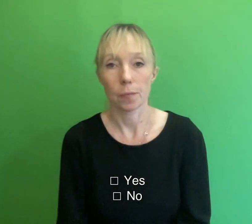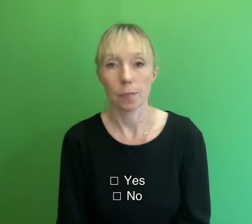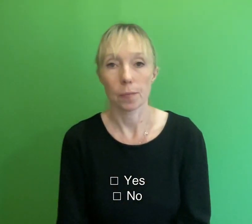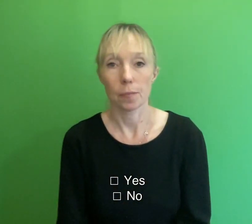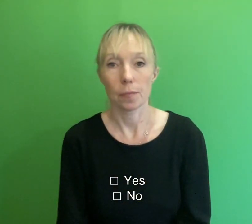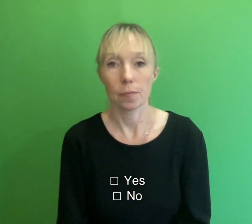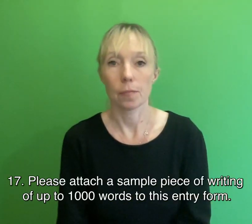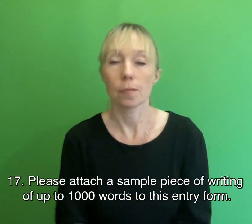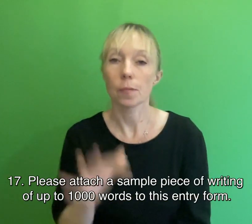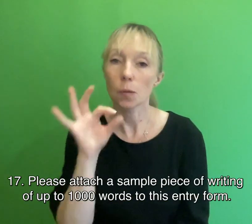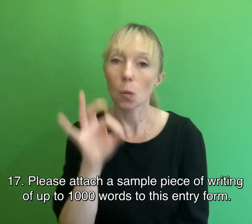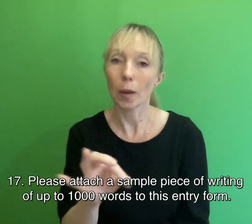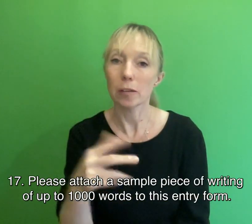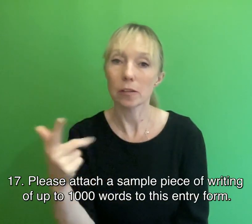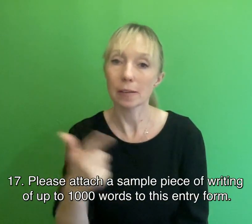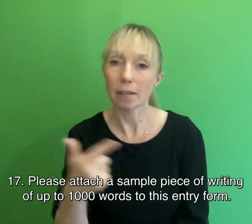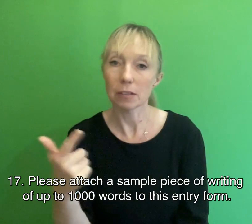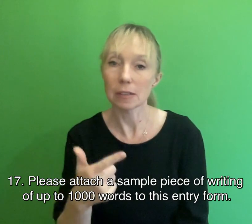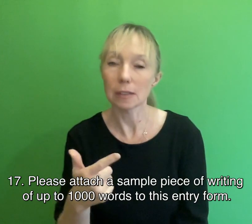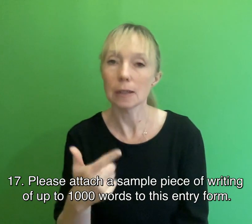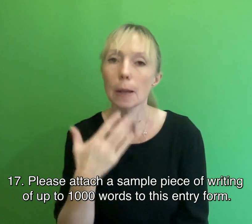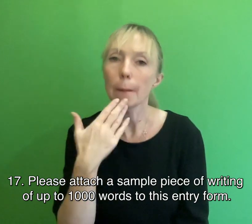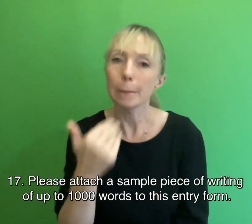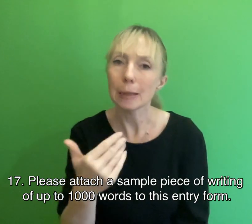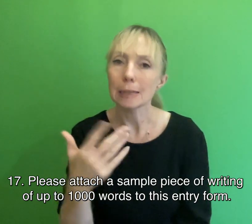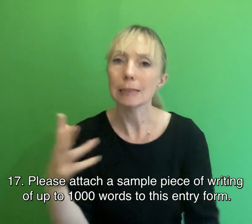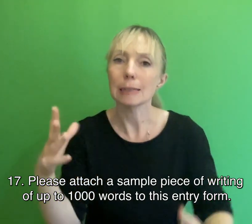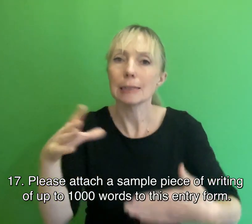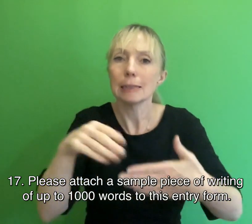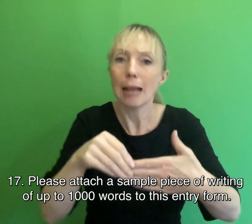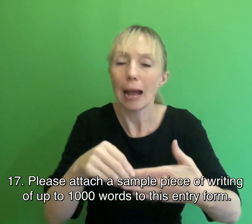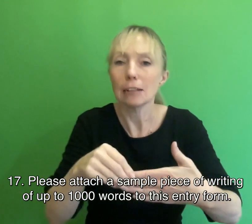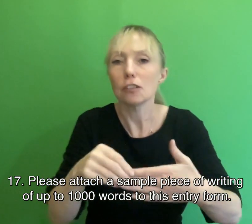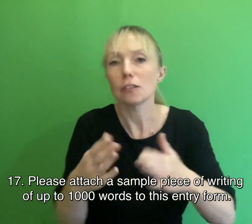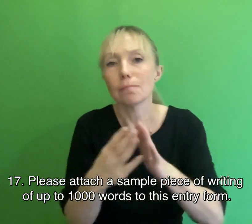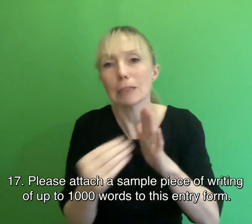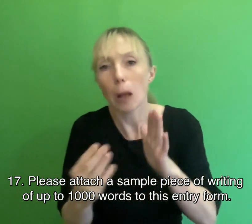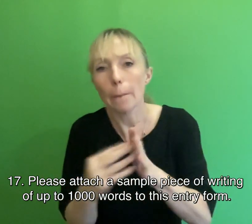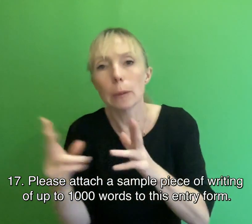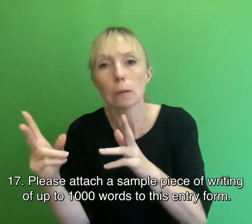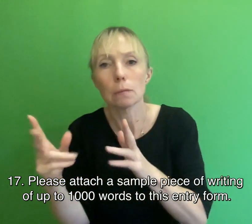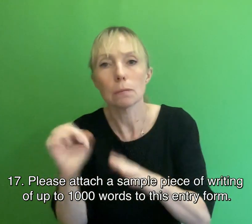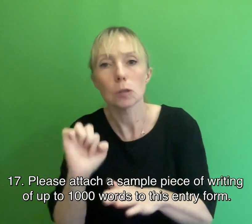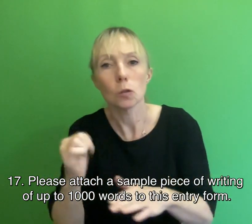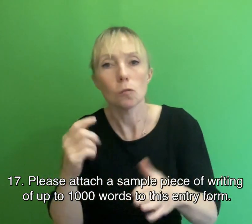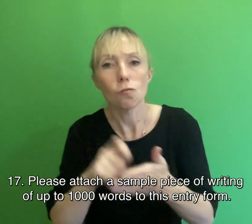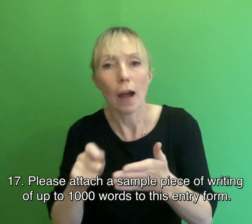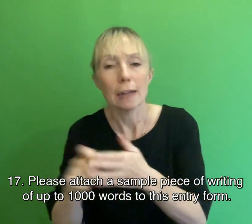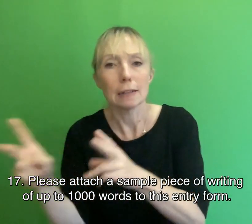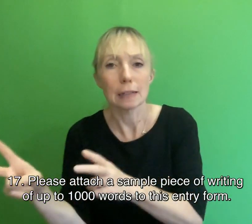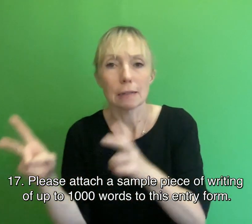Question 17 17 Please attach a sample piece of writing of up to 1000 words to this entry form.